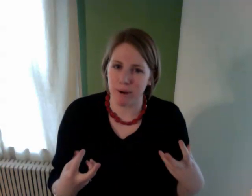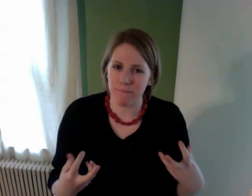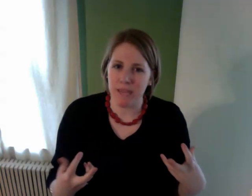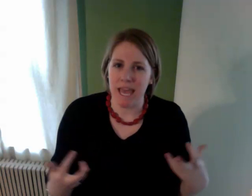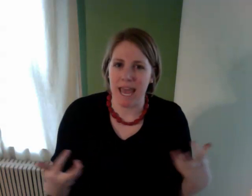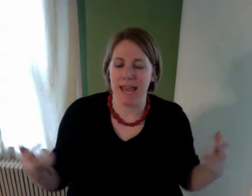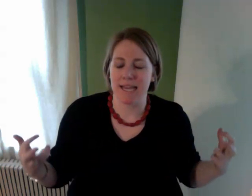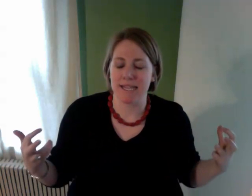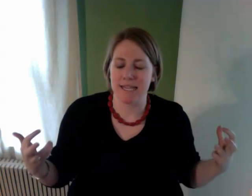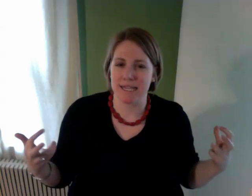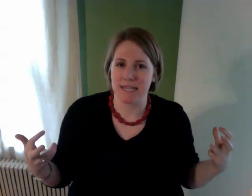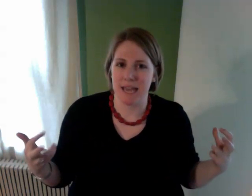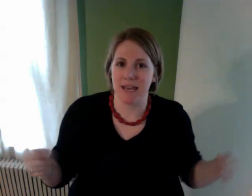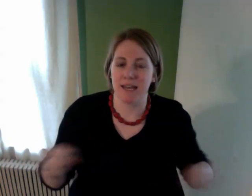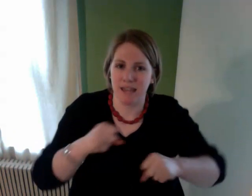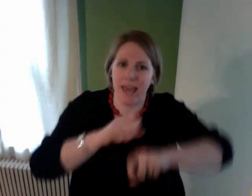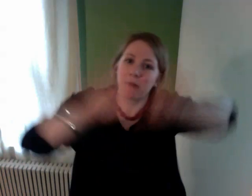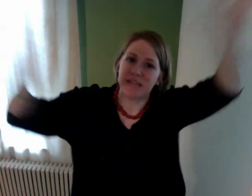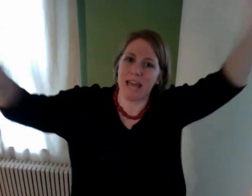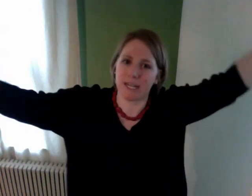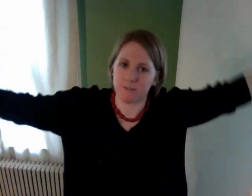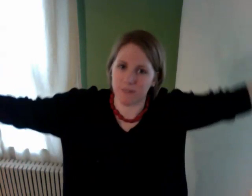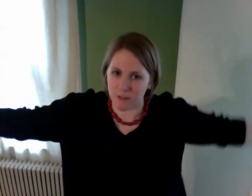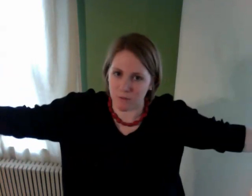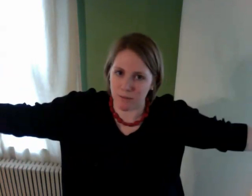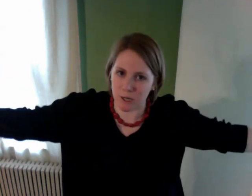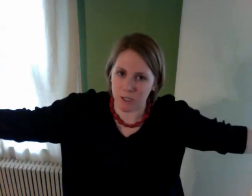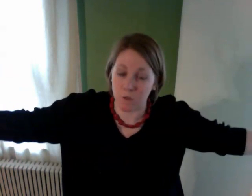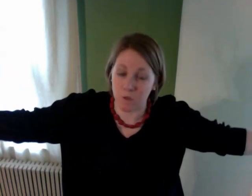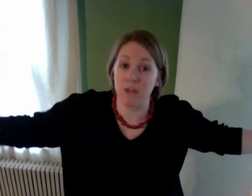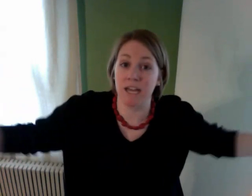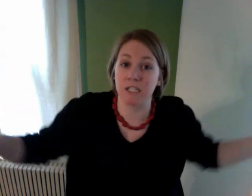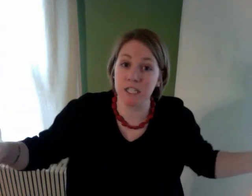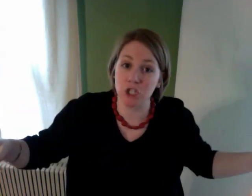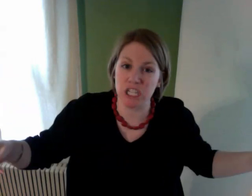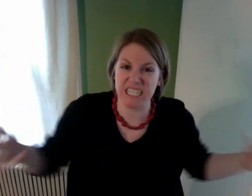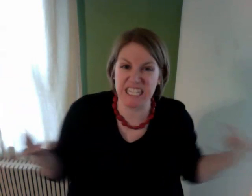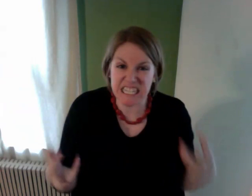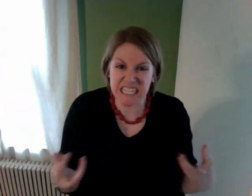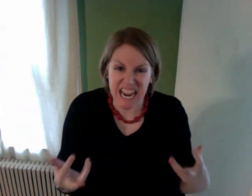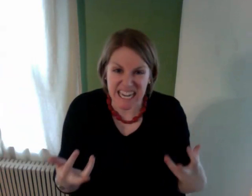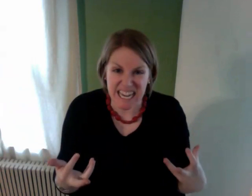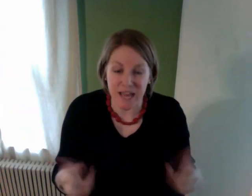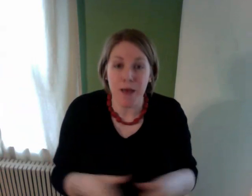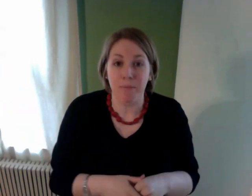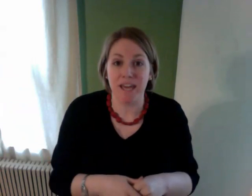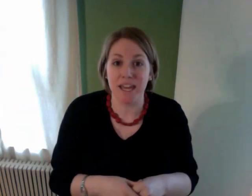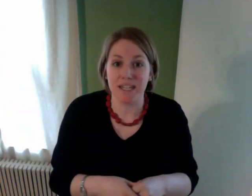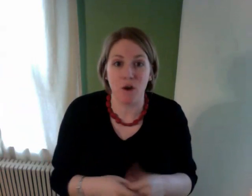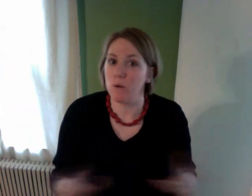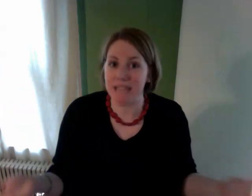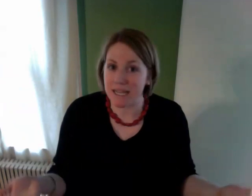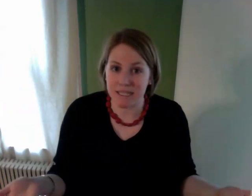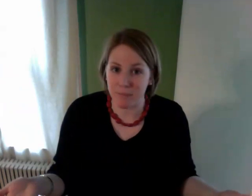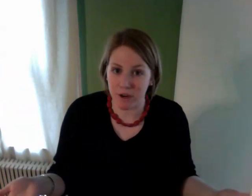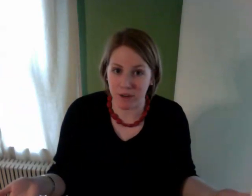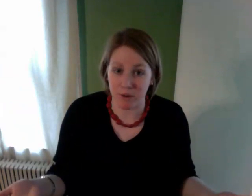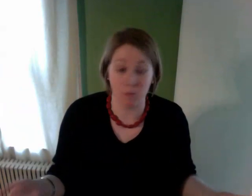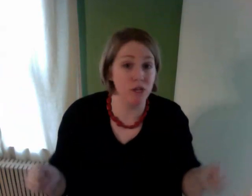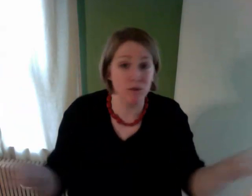and and that helps activate their memory too that that addition is exciting because it always ends in a bigger number when you take